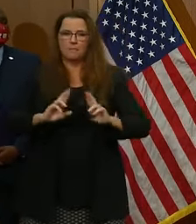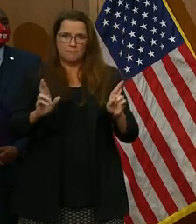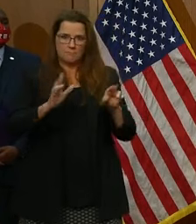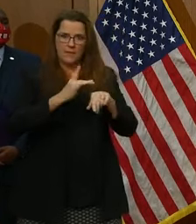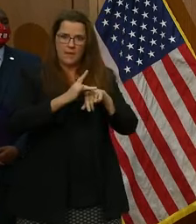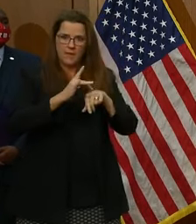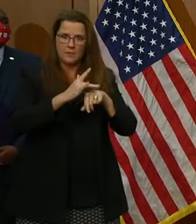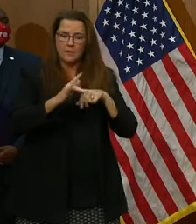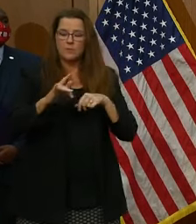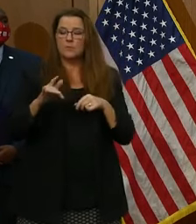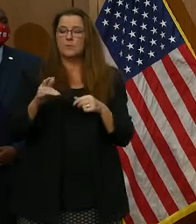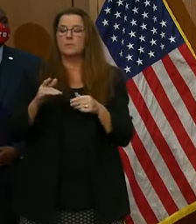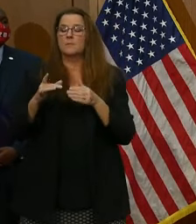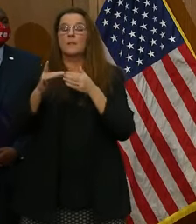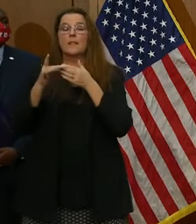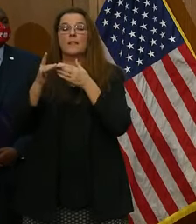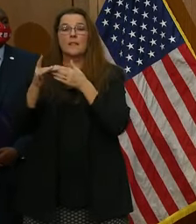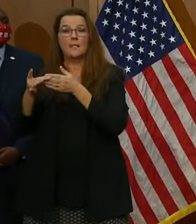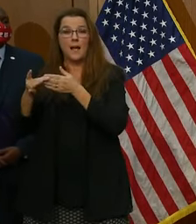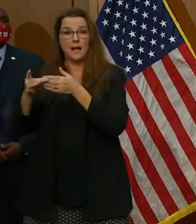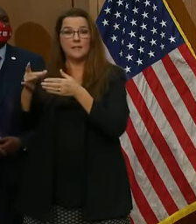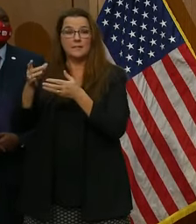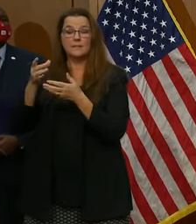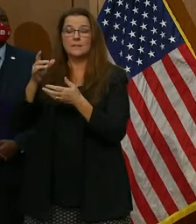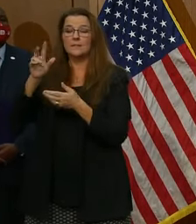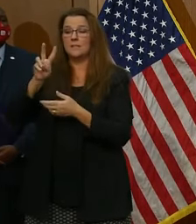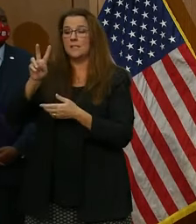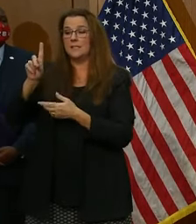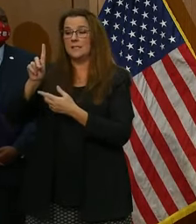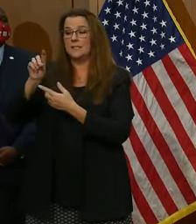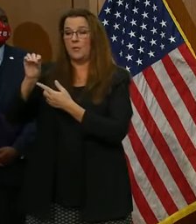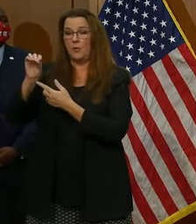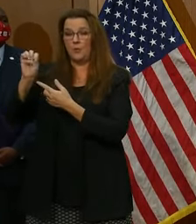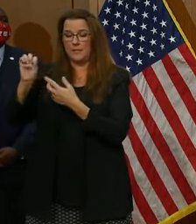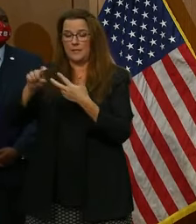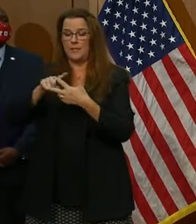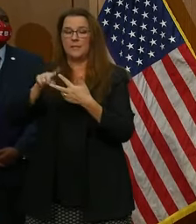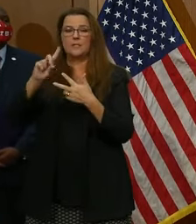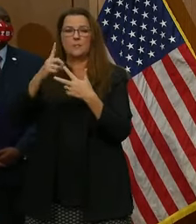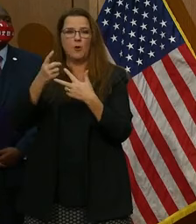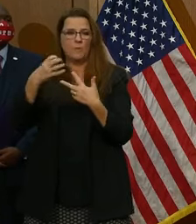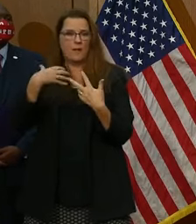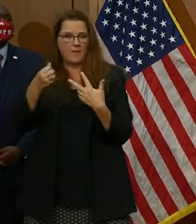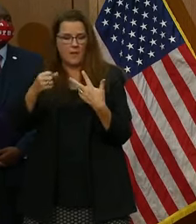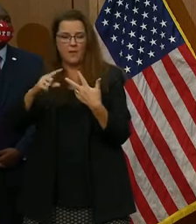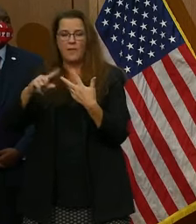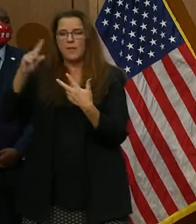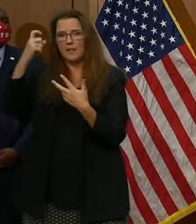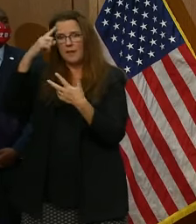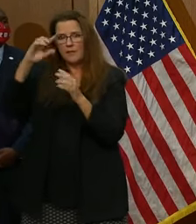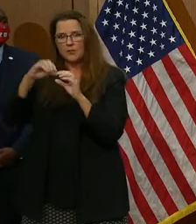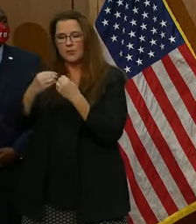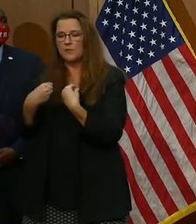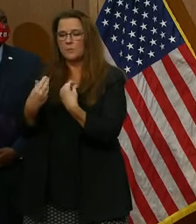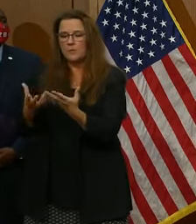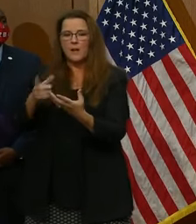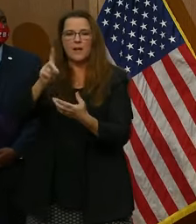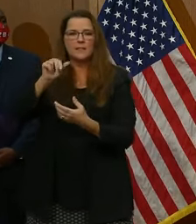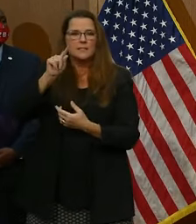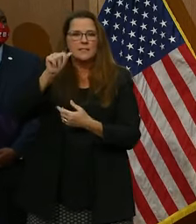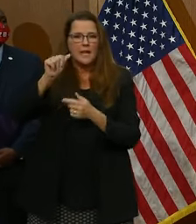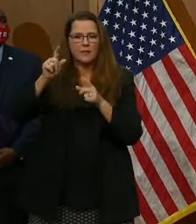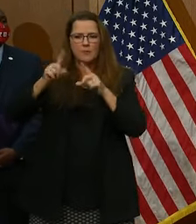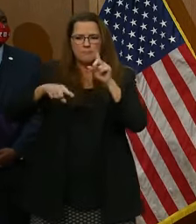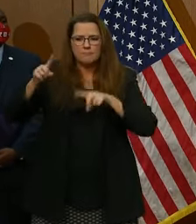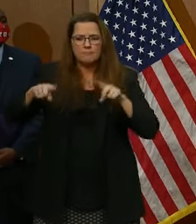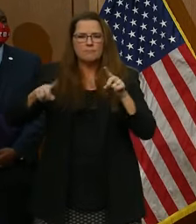VDOE, the Department of Health, and the Governor's Office includes data on a variety of tools, but when it comes